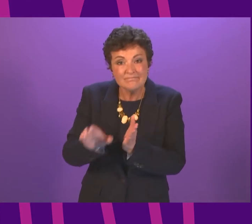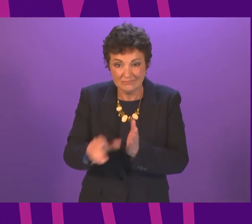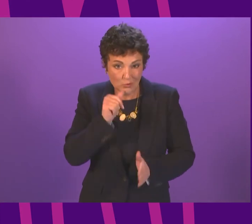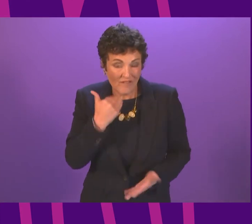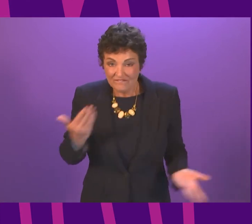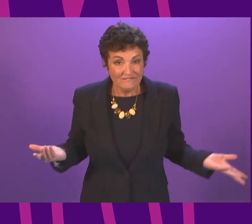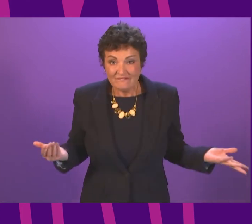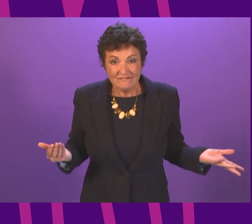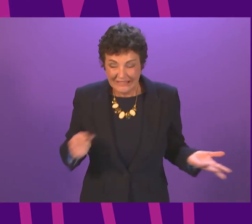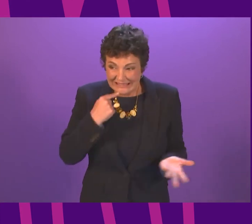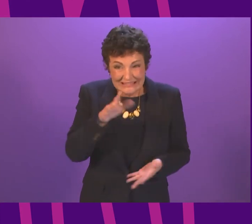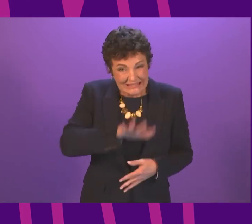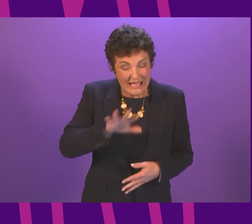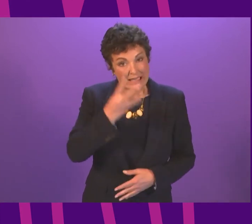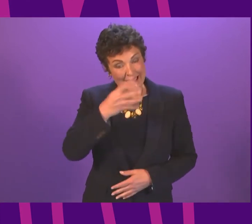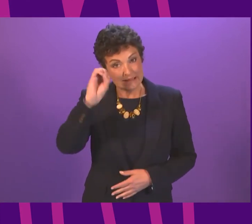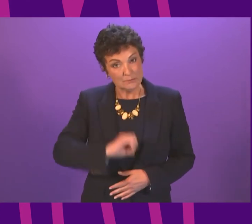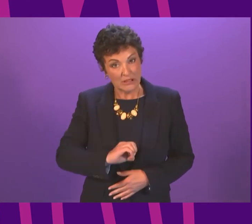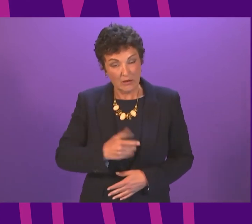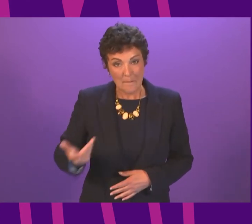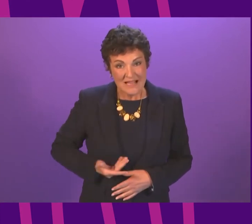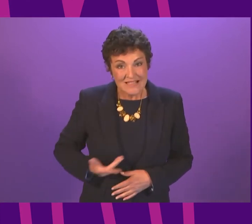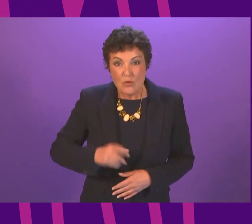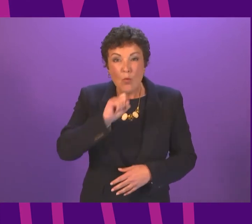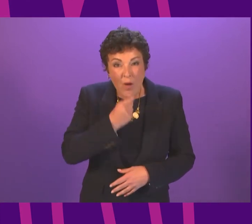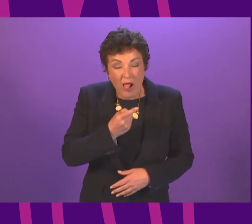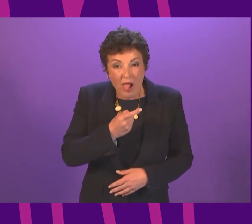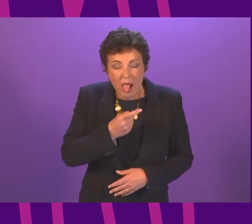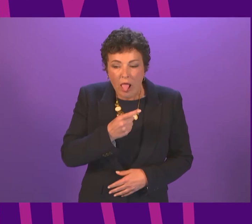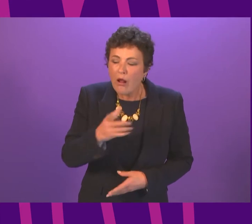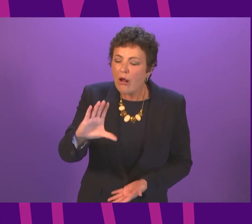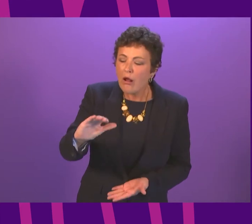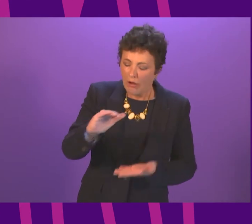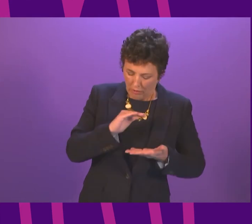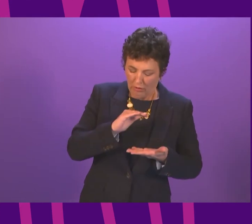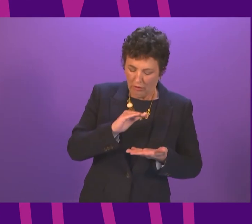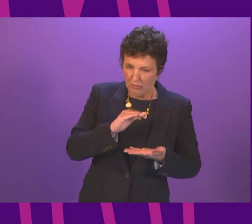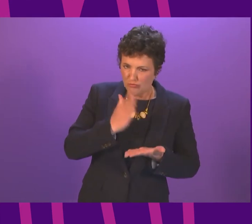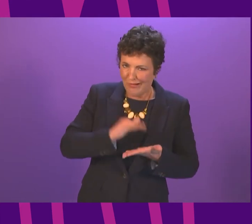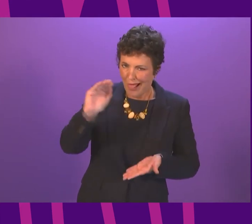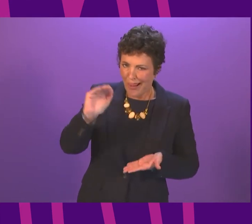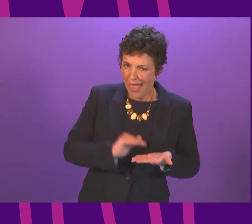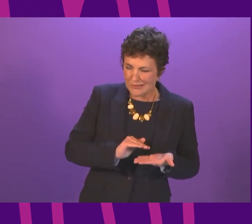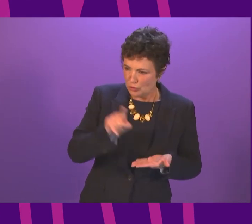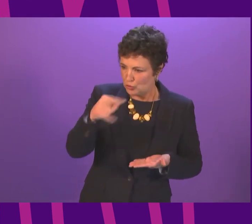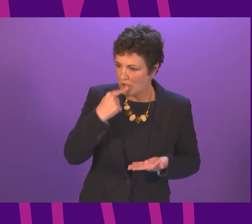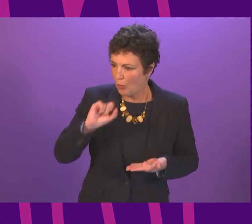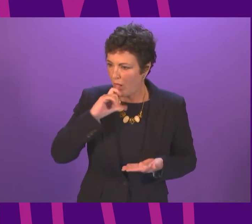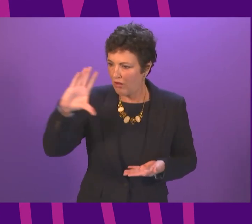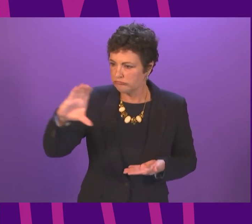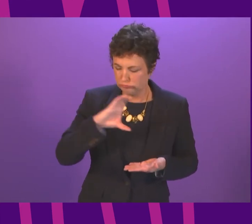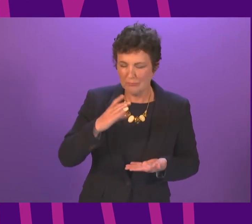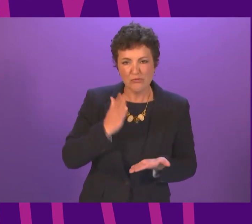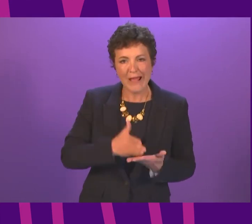He said 90% of businesses will get less than they were promised. And this is a direct quote from him. The financial